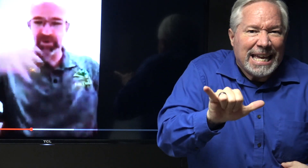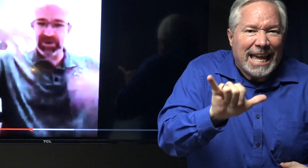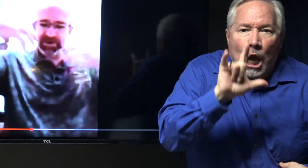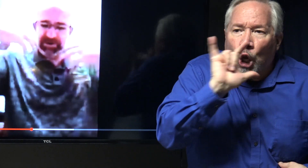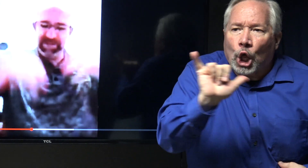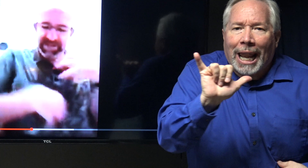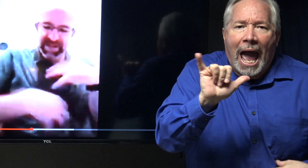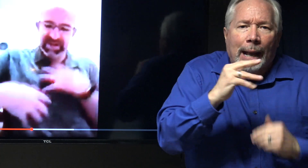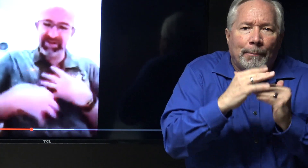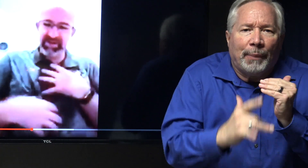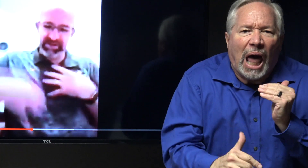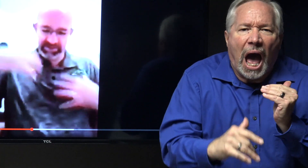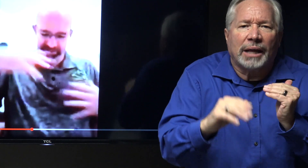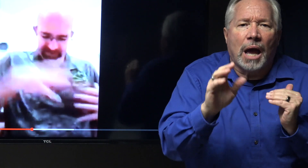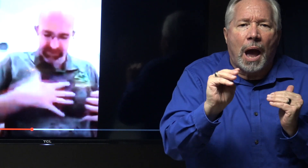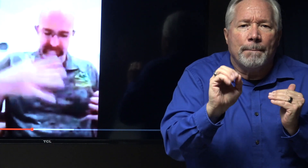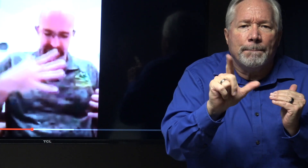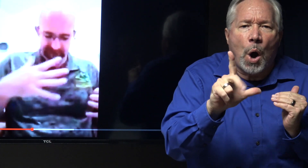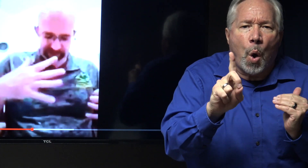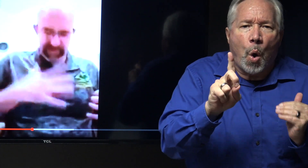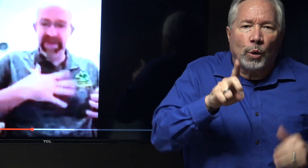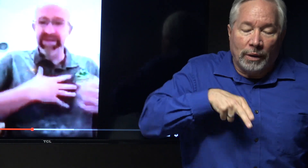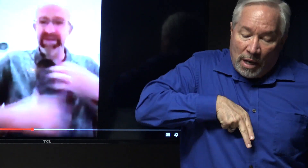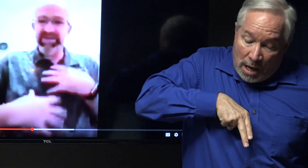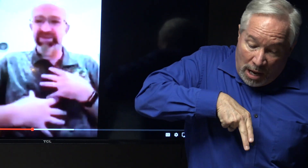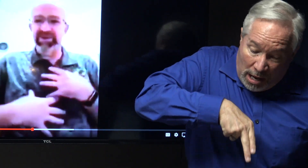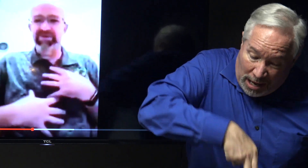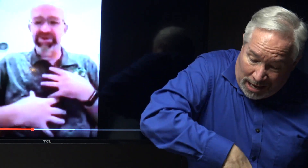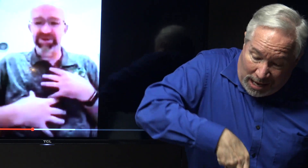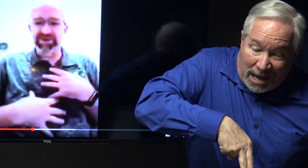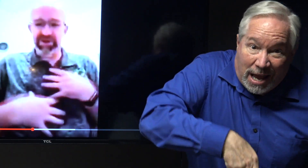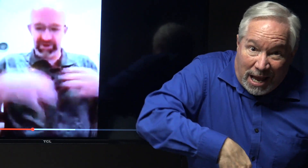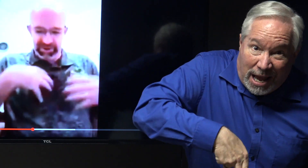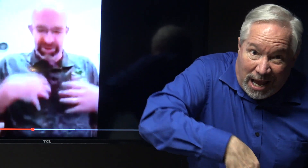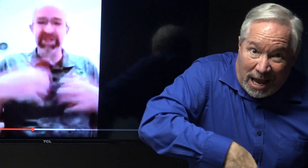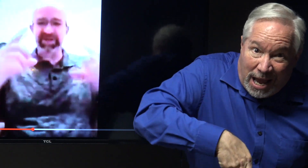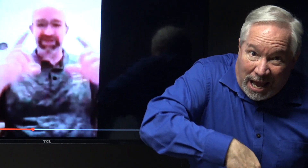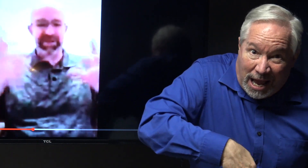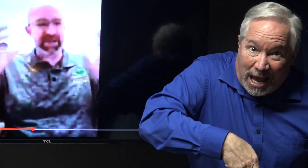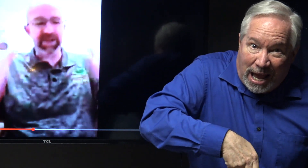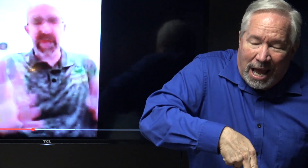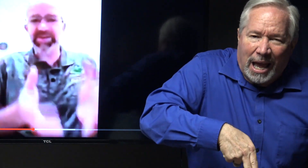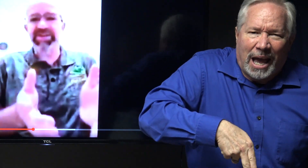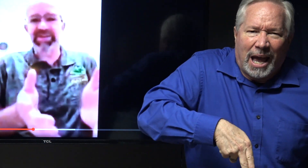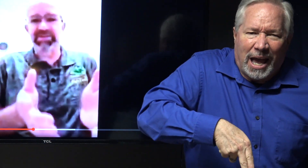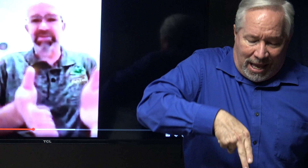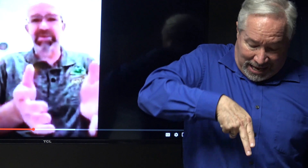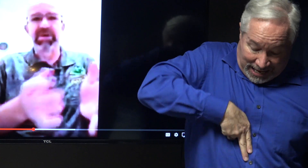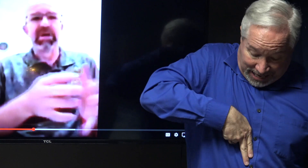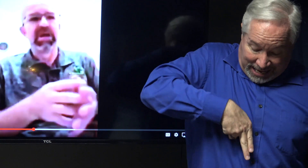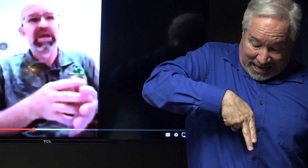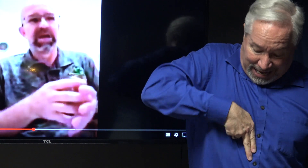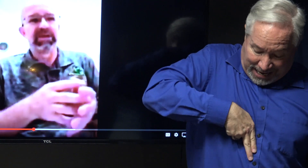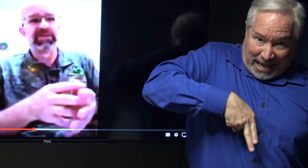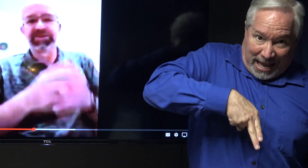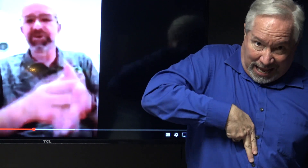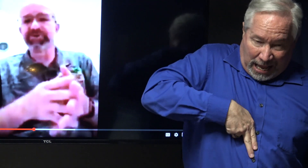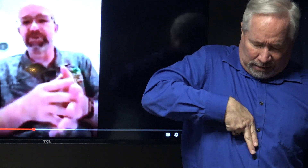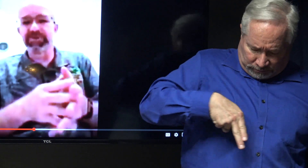And where it had laid down... Where it was banging against the front of her shirt, it looked like it left, like, a Nazi symbol. The